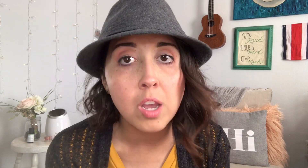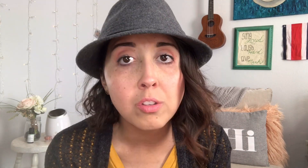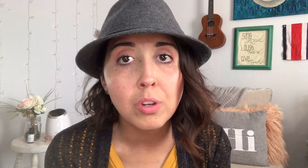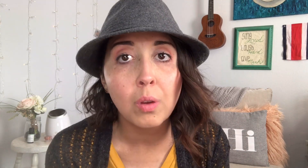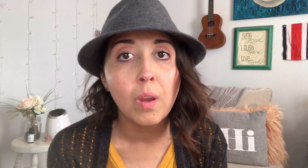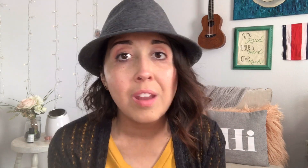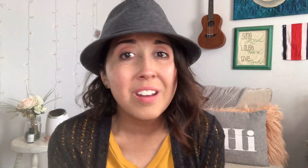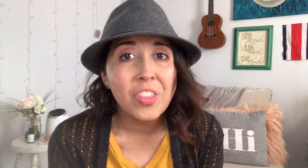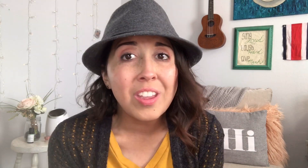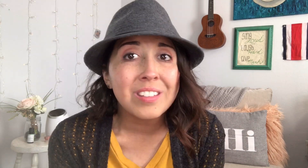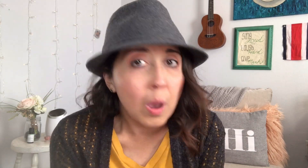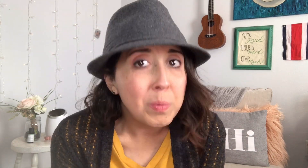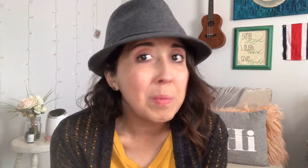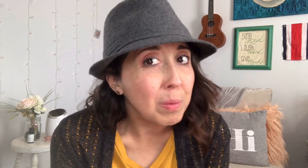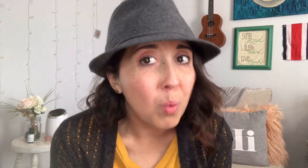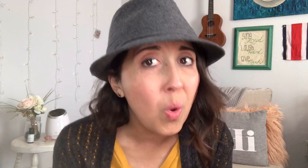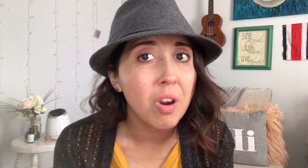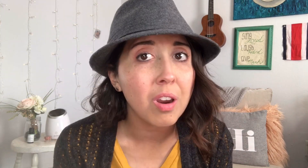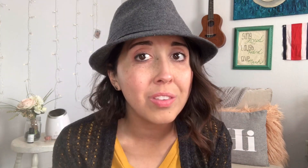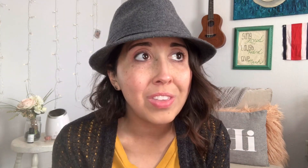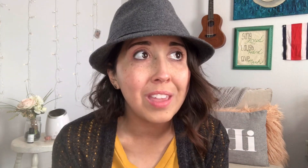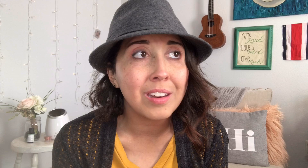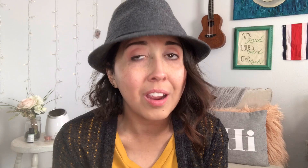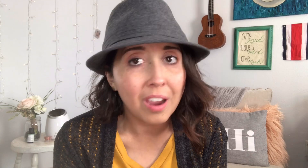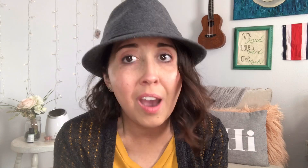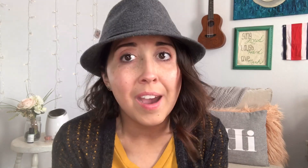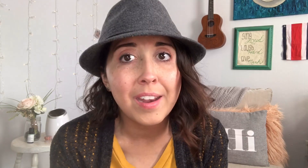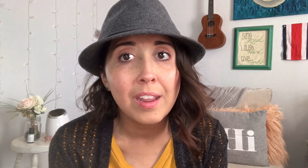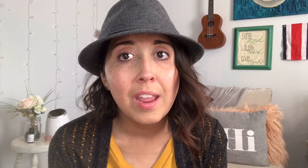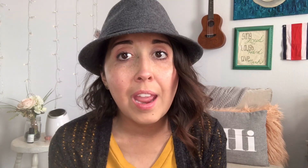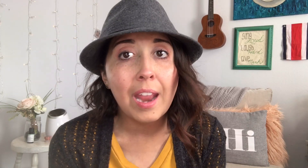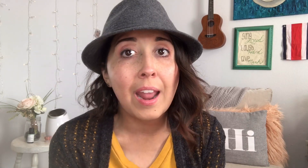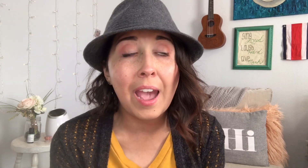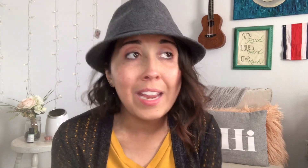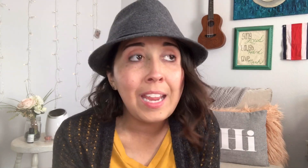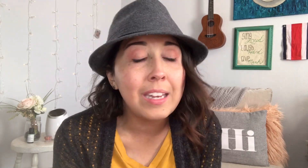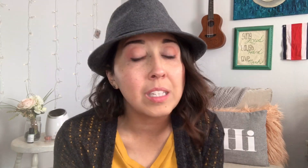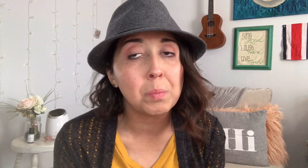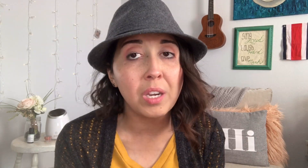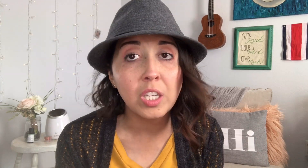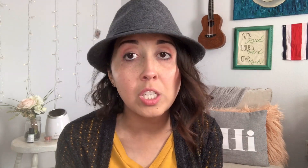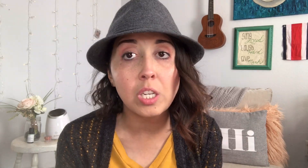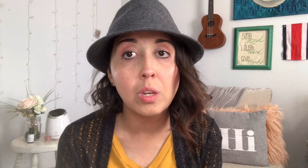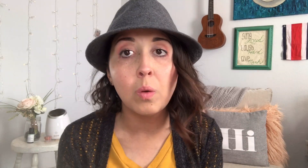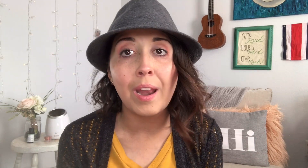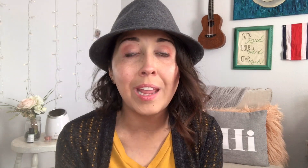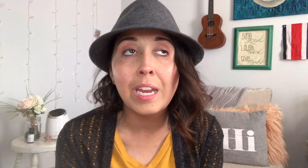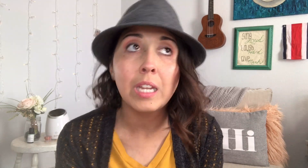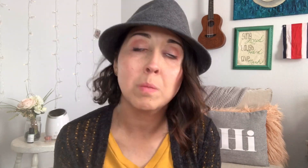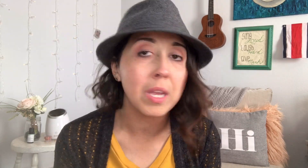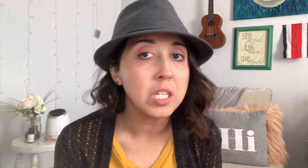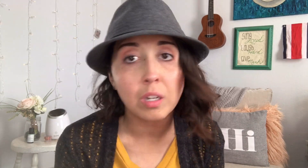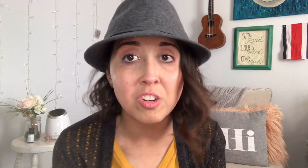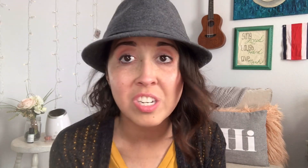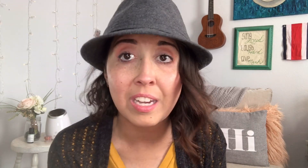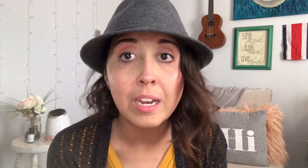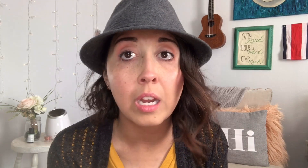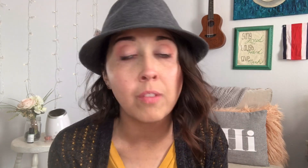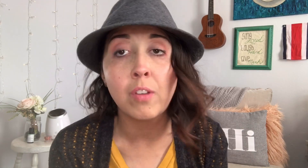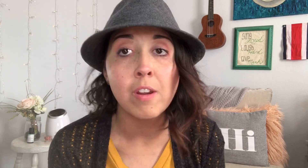gone through nothing has helped me more than God and I can't explain it to you and I can't expect you to understand it if you've